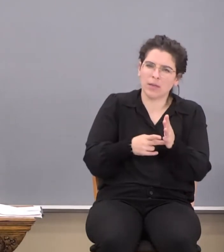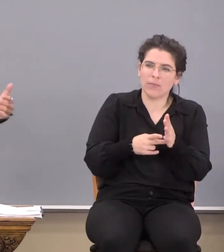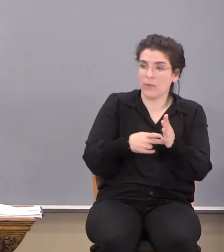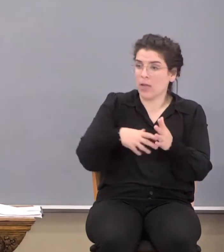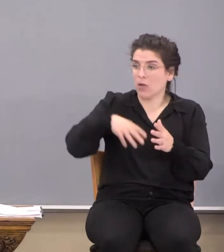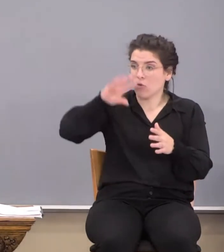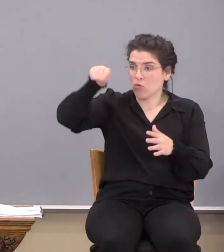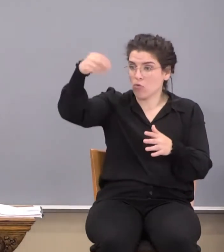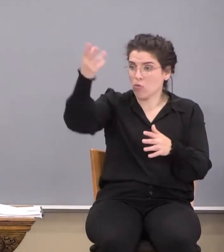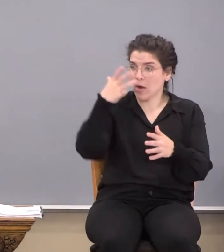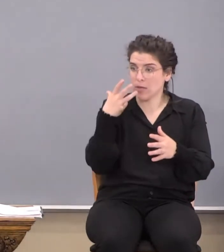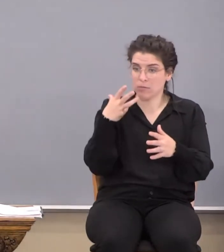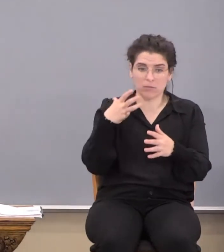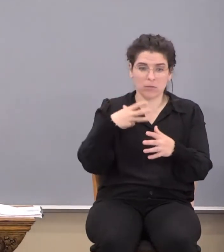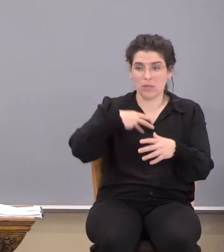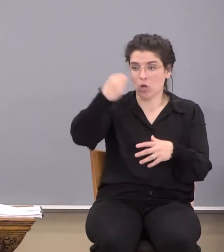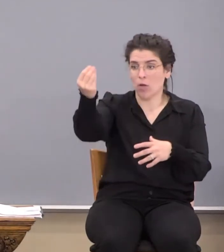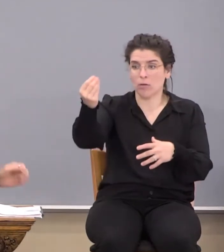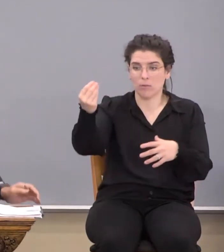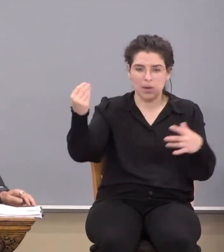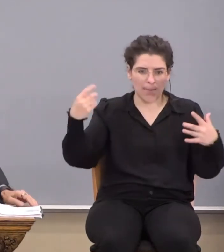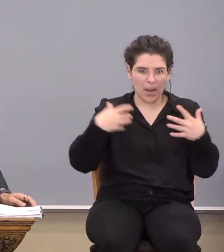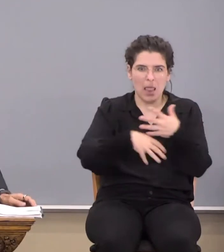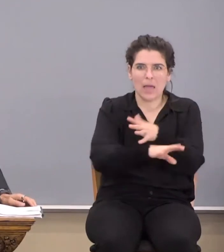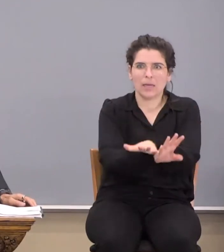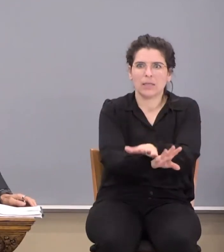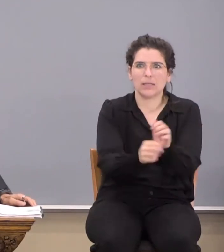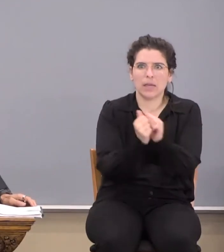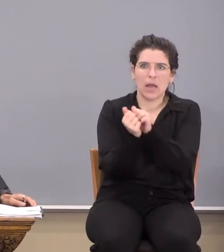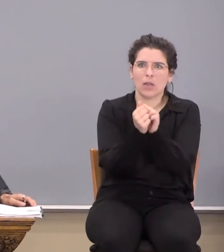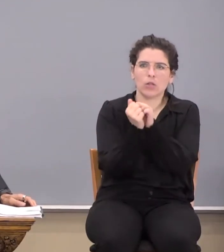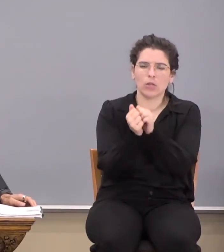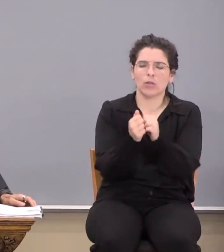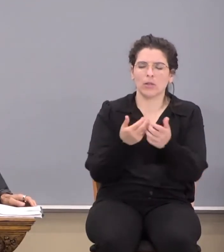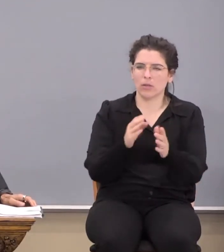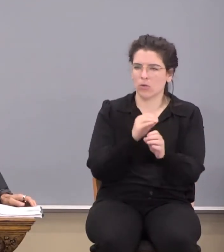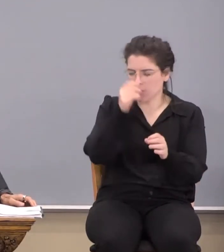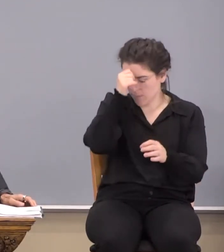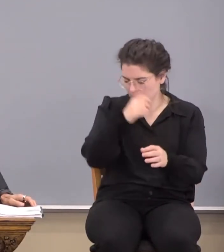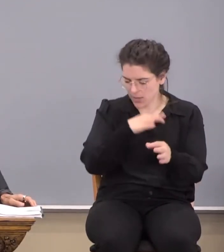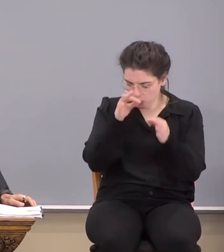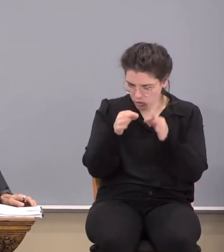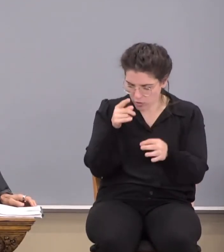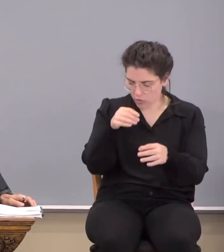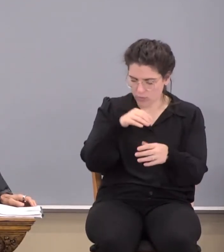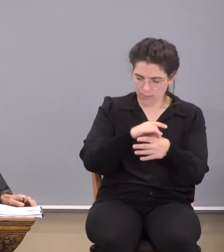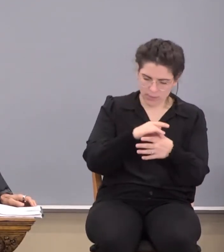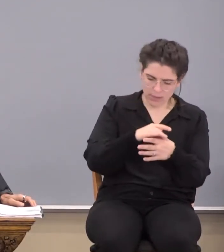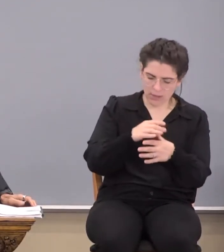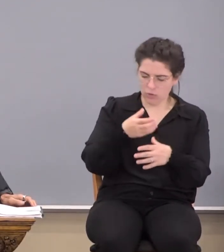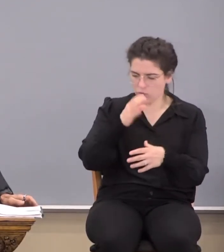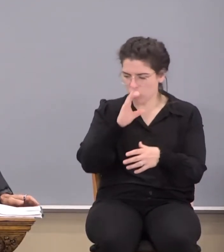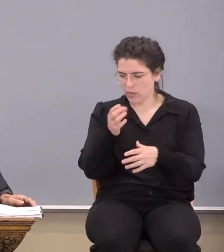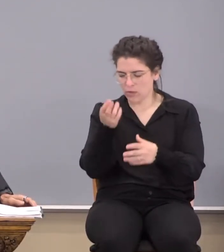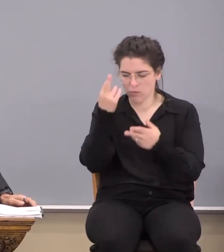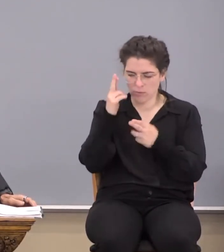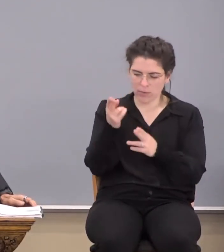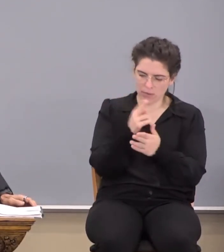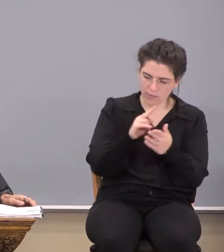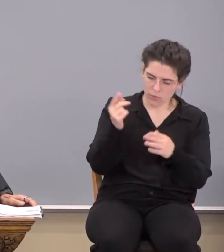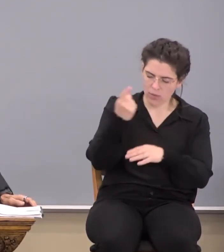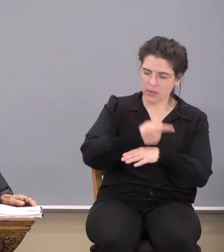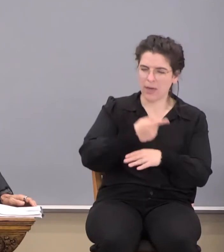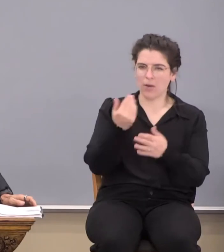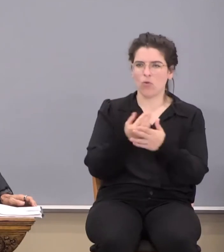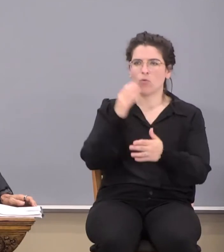Just blend it all together. When that verse says, let no man therefore judge you in need or drink or respect of a holy day or the new moon or